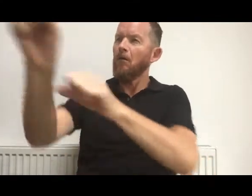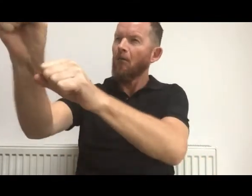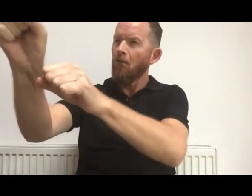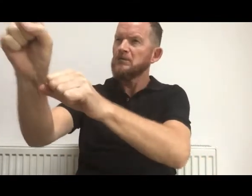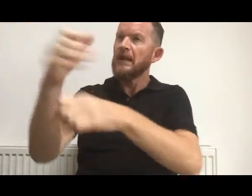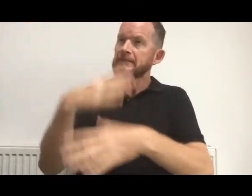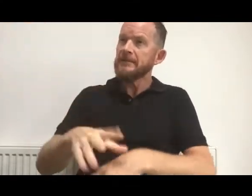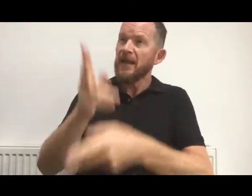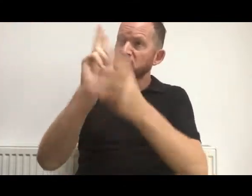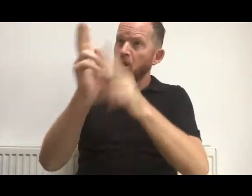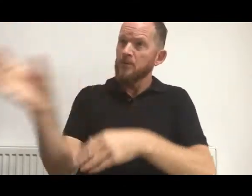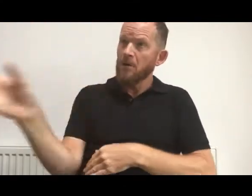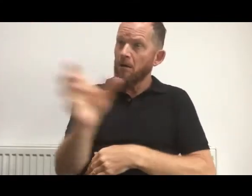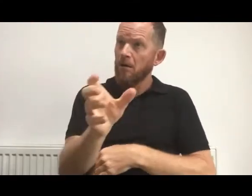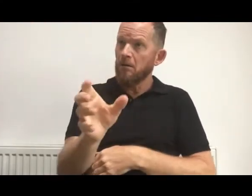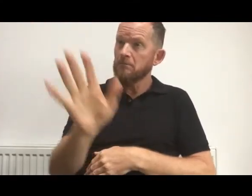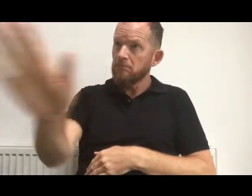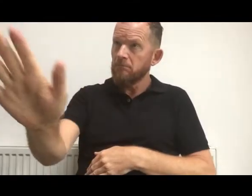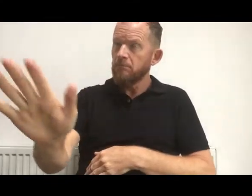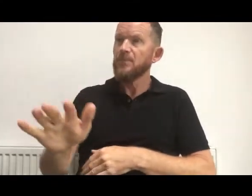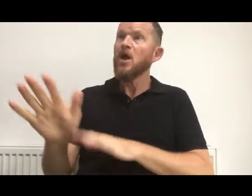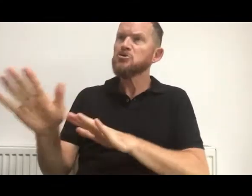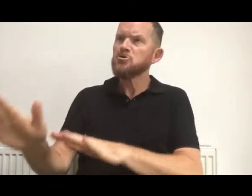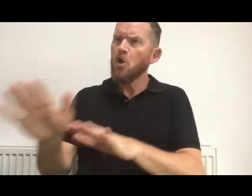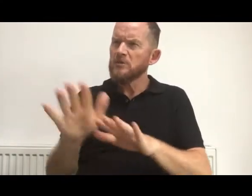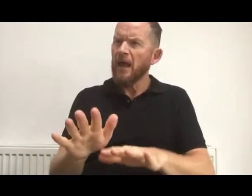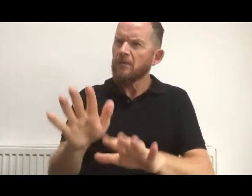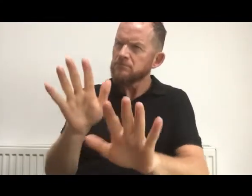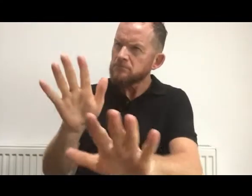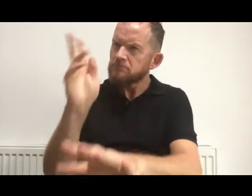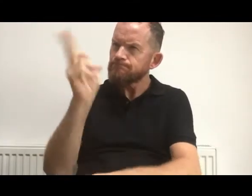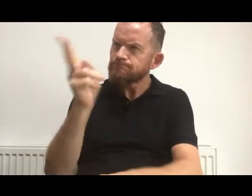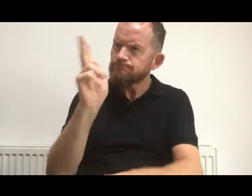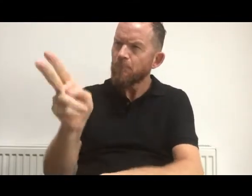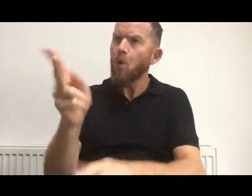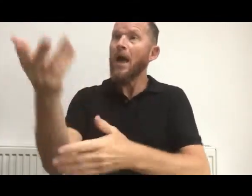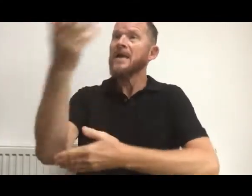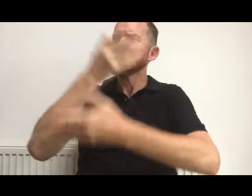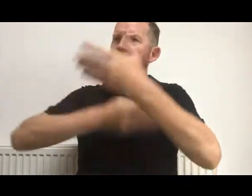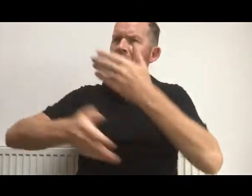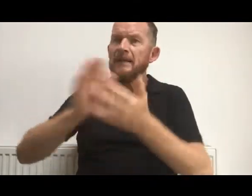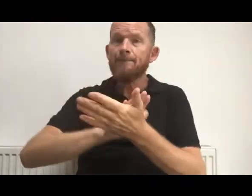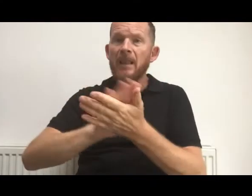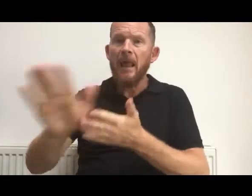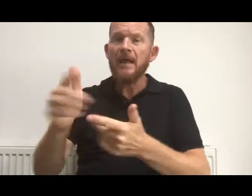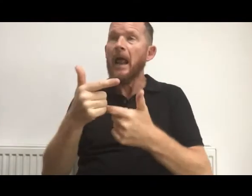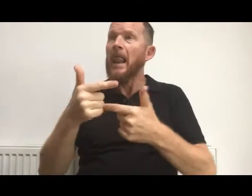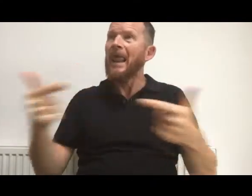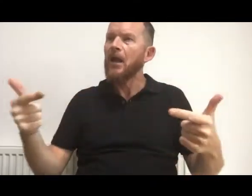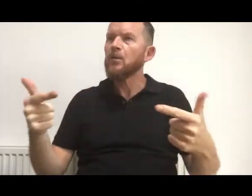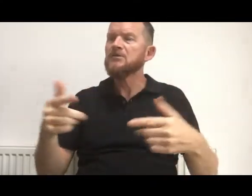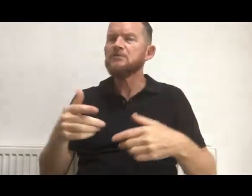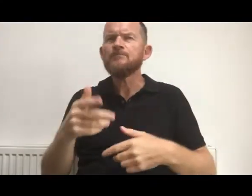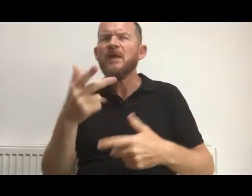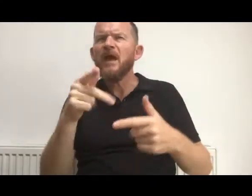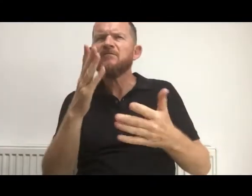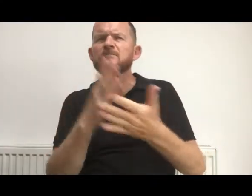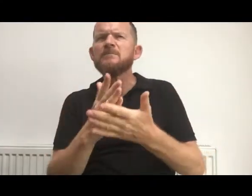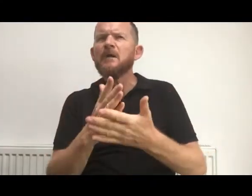to slow down or to explain in plain language. Is still unsure ask, how is